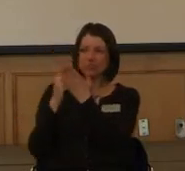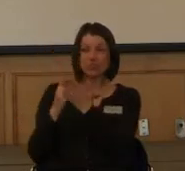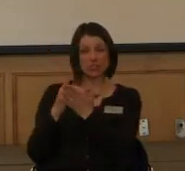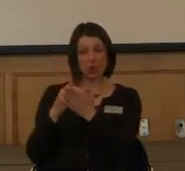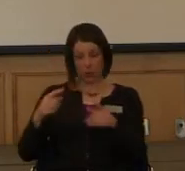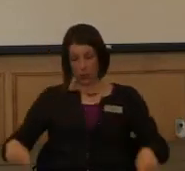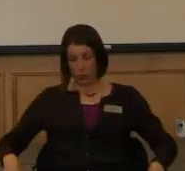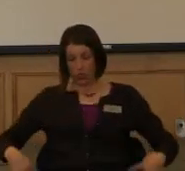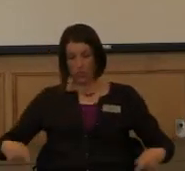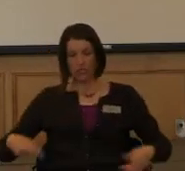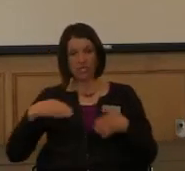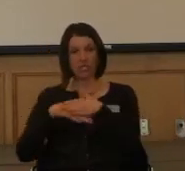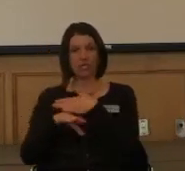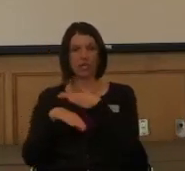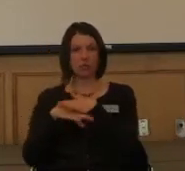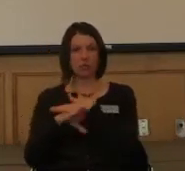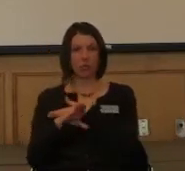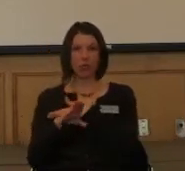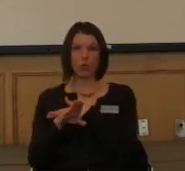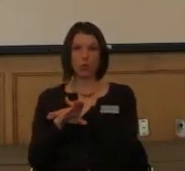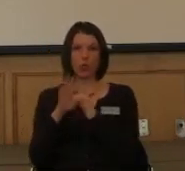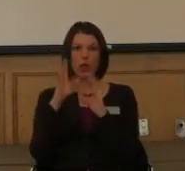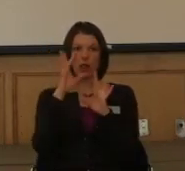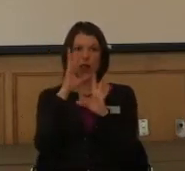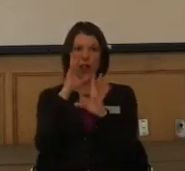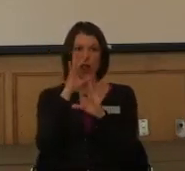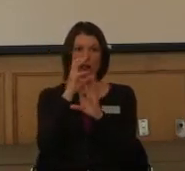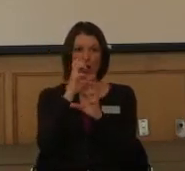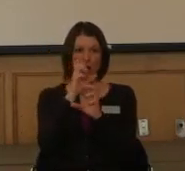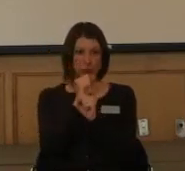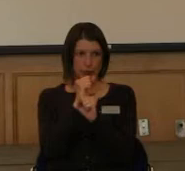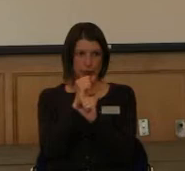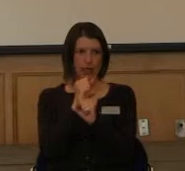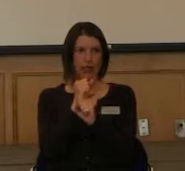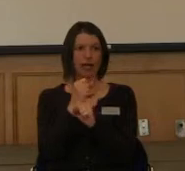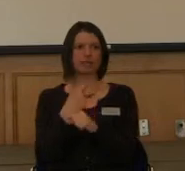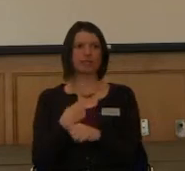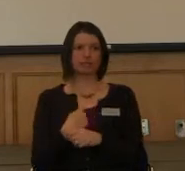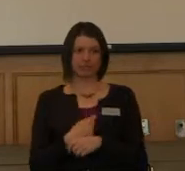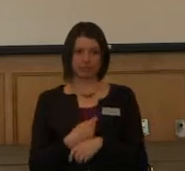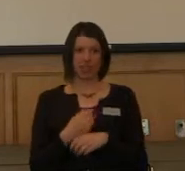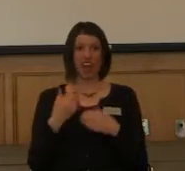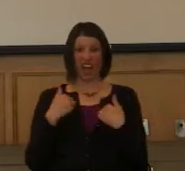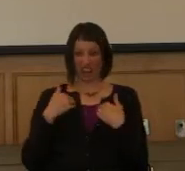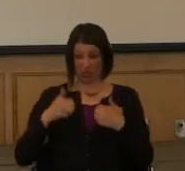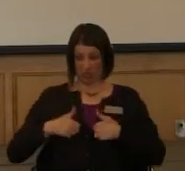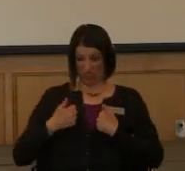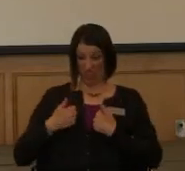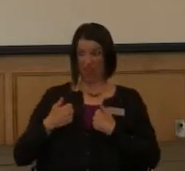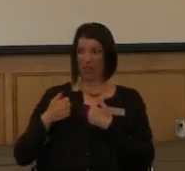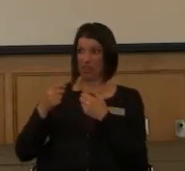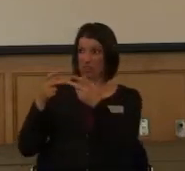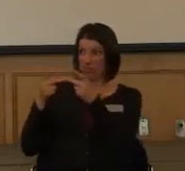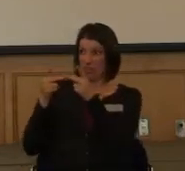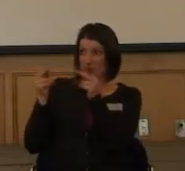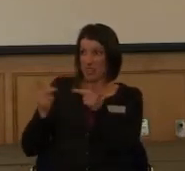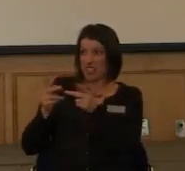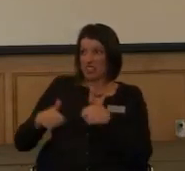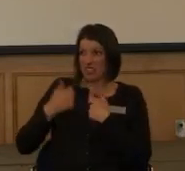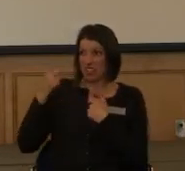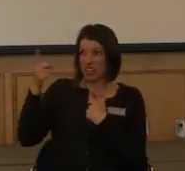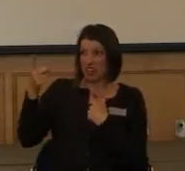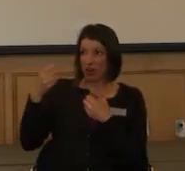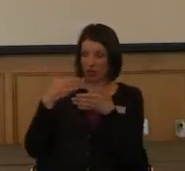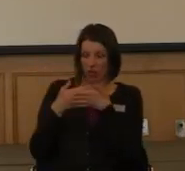And that's, that will get people, you know, that they have a place to live that's close to campus,